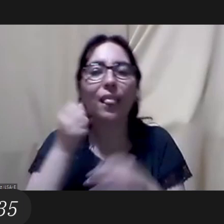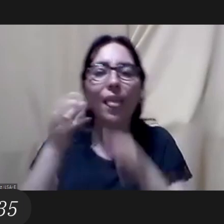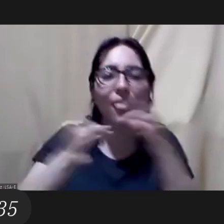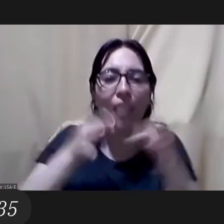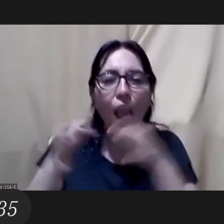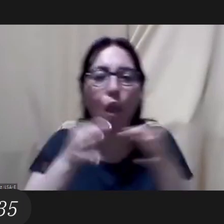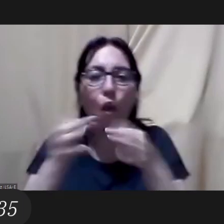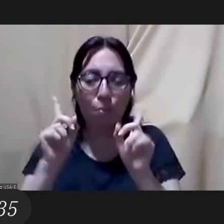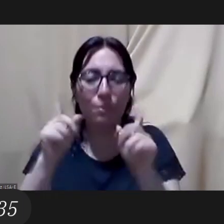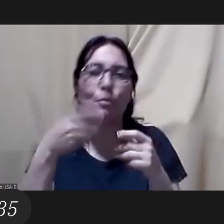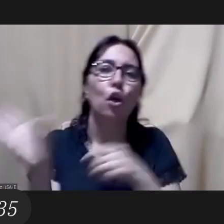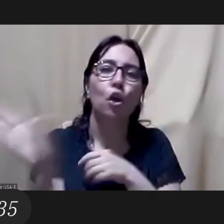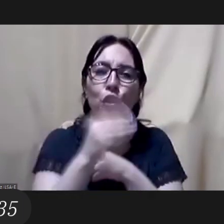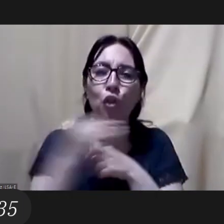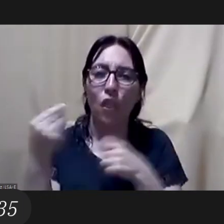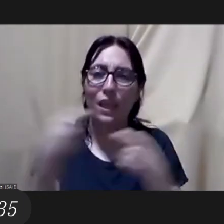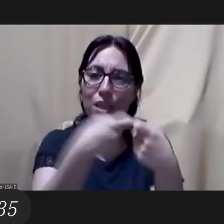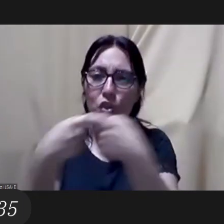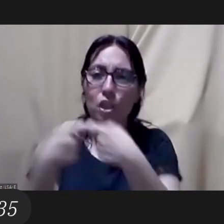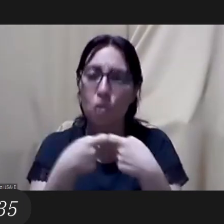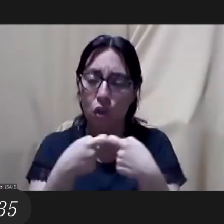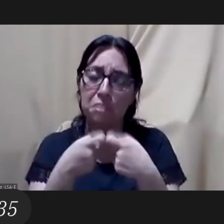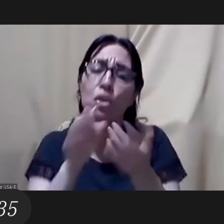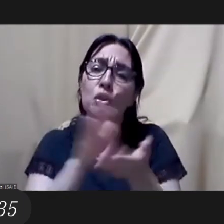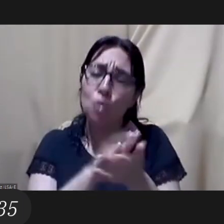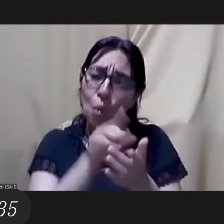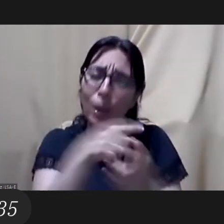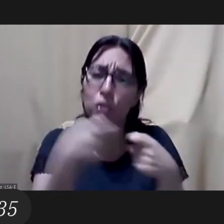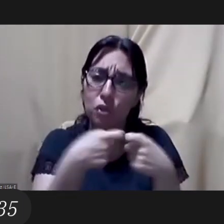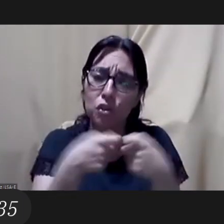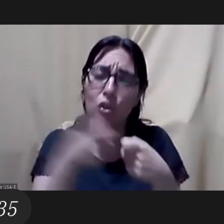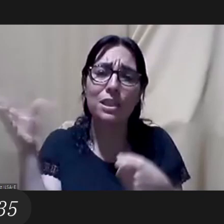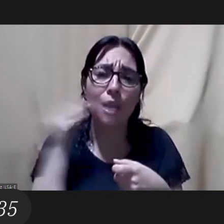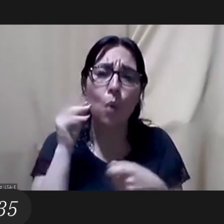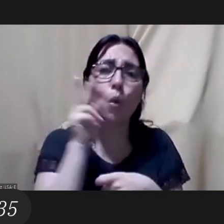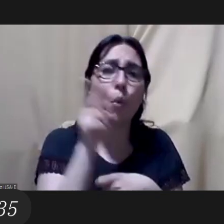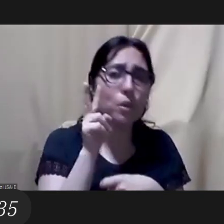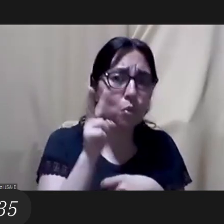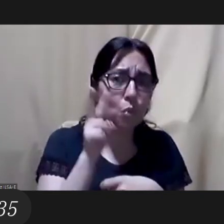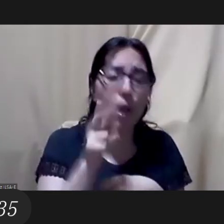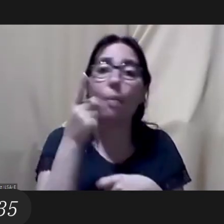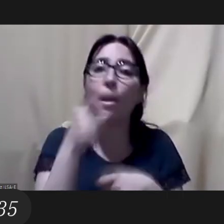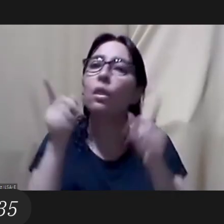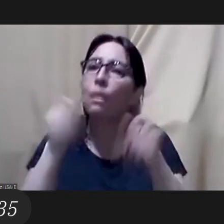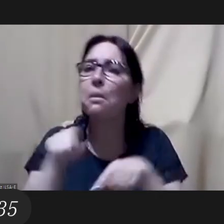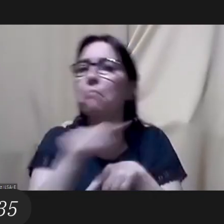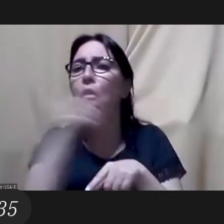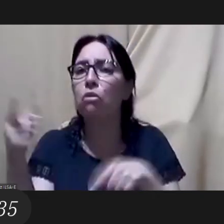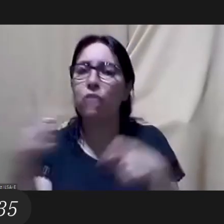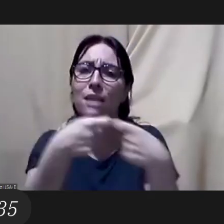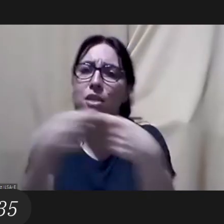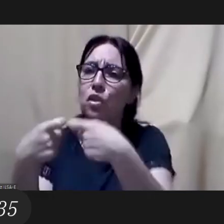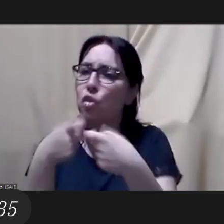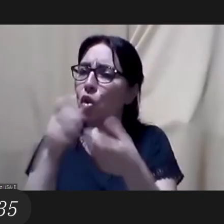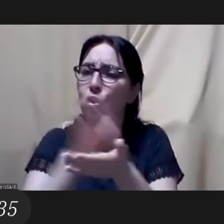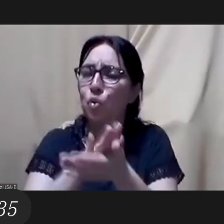with the different associations i also like to hear from other associations in the world of